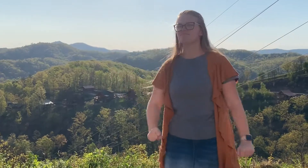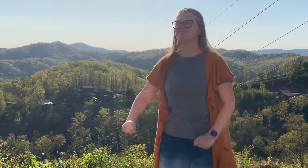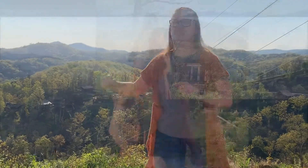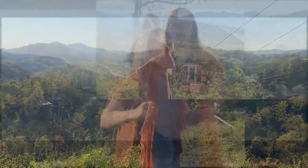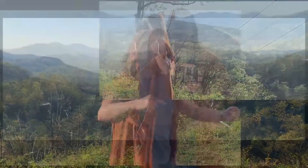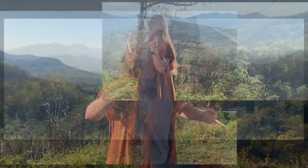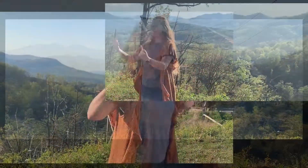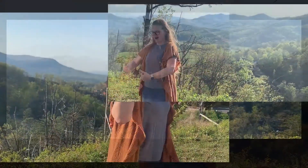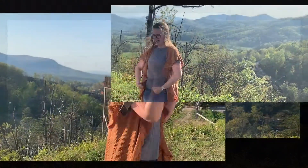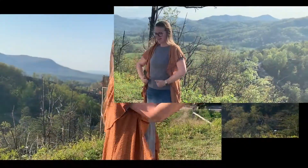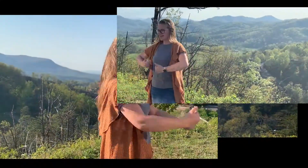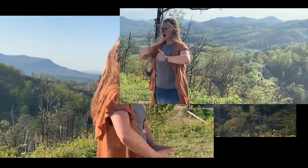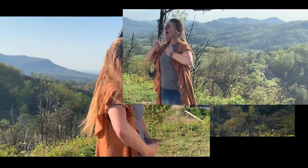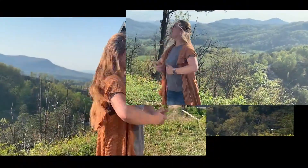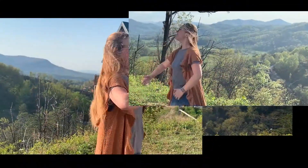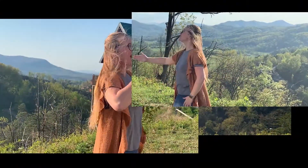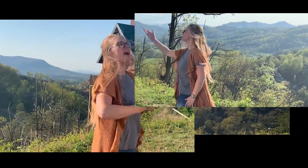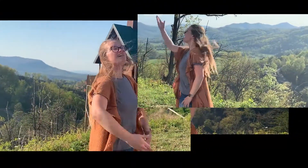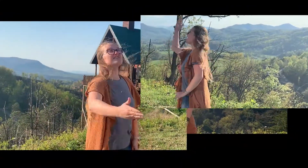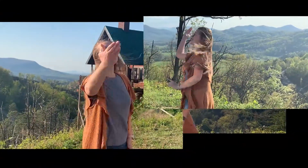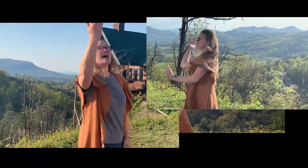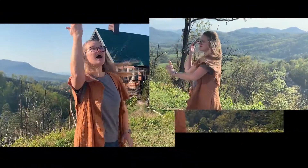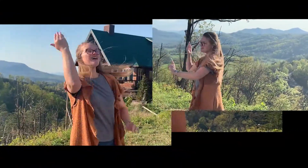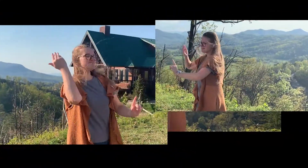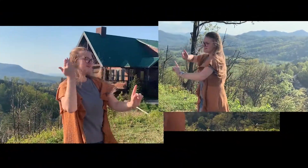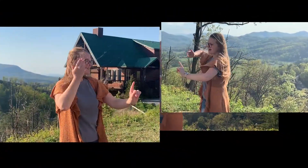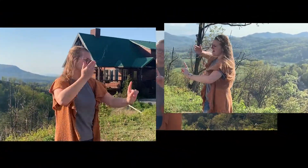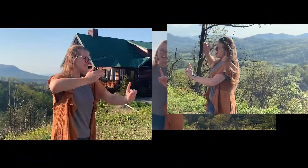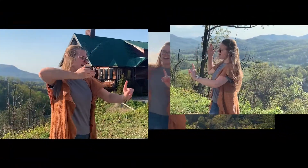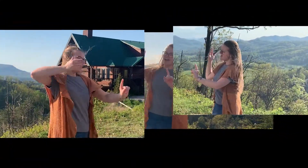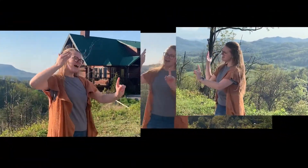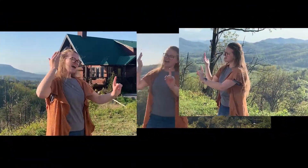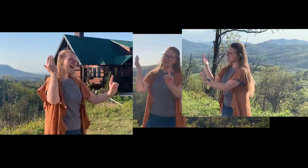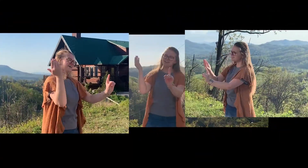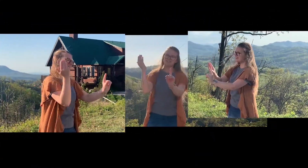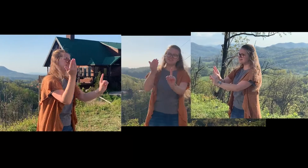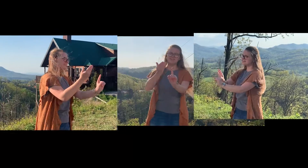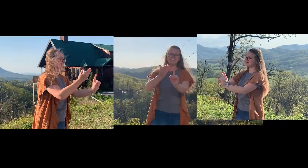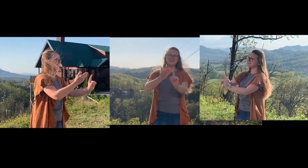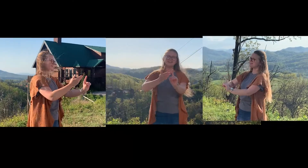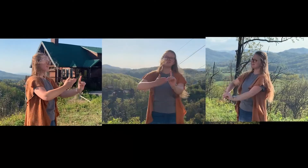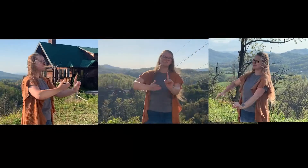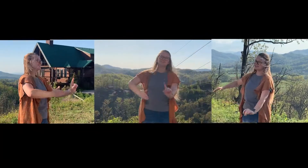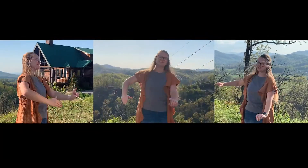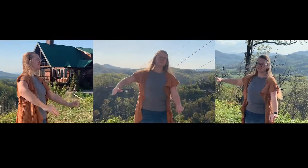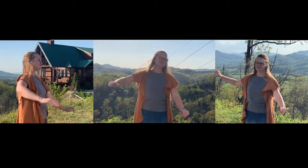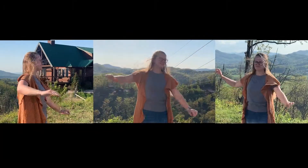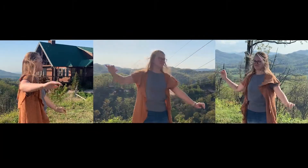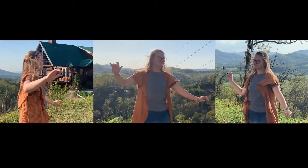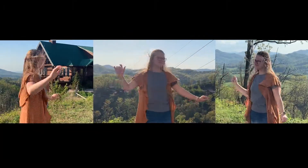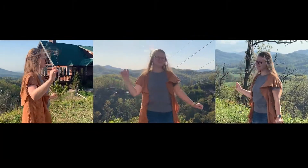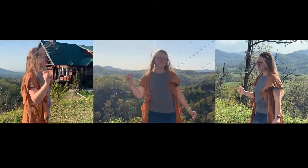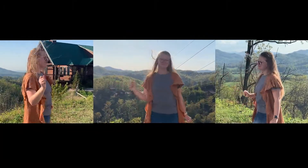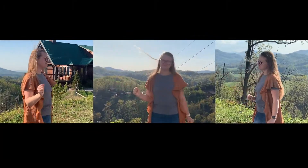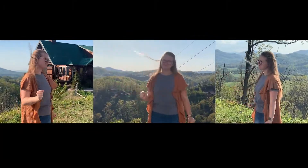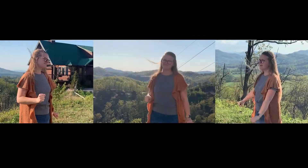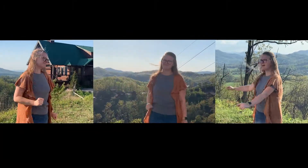All my life you have been faithful All of my life you've been faithful